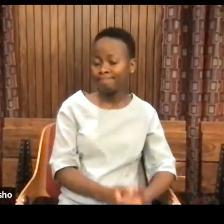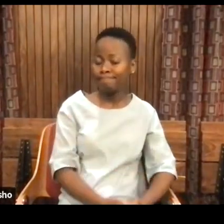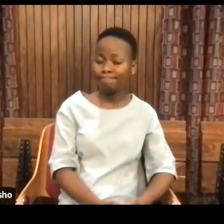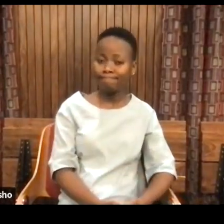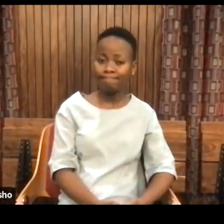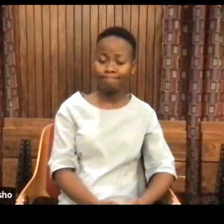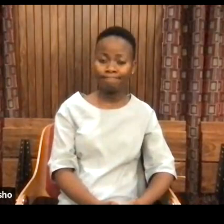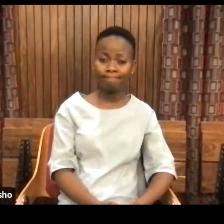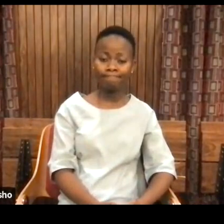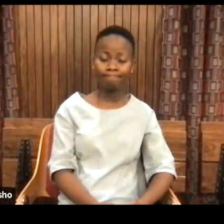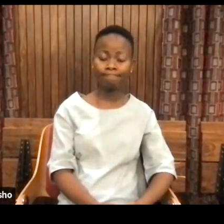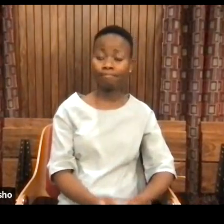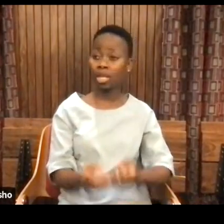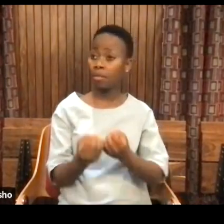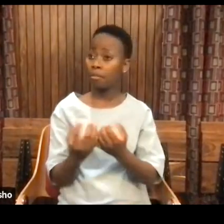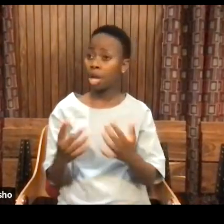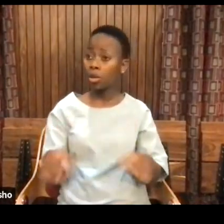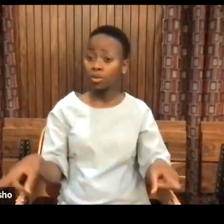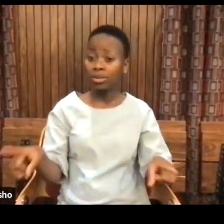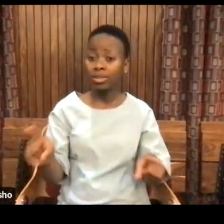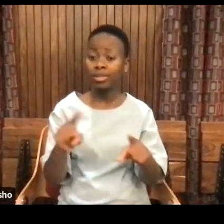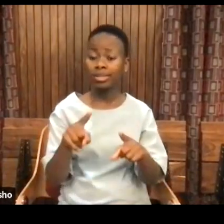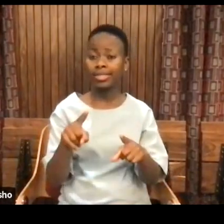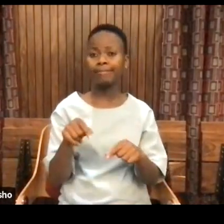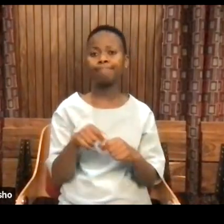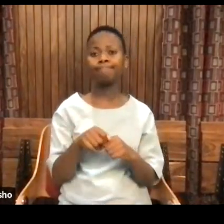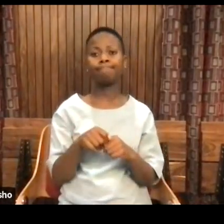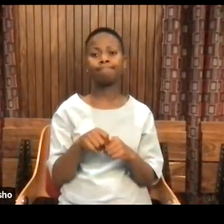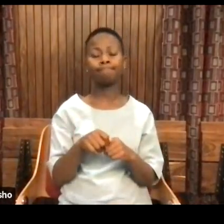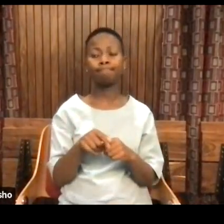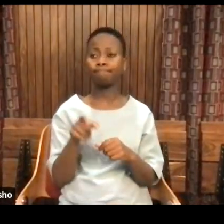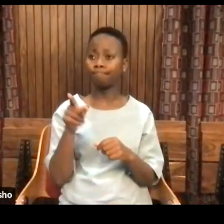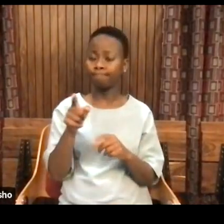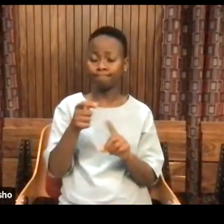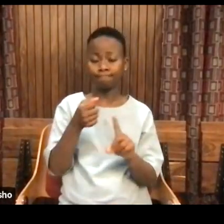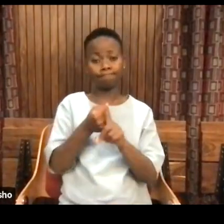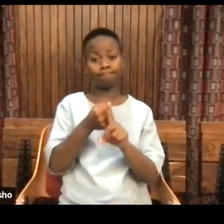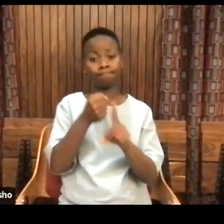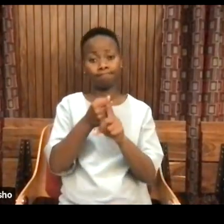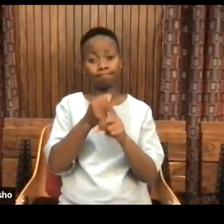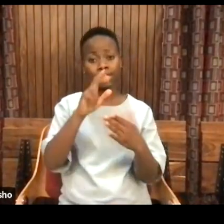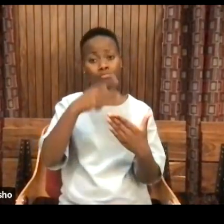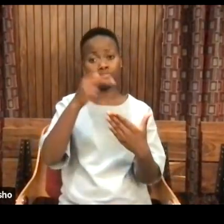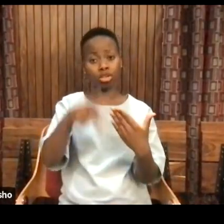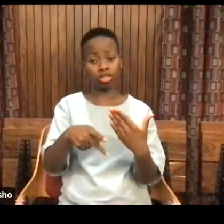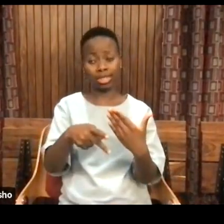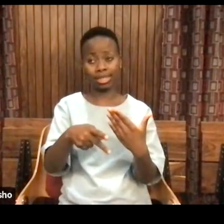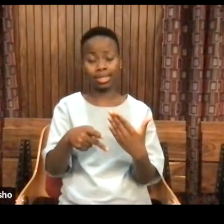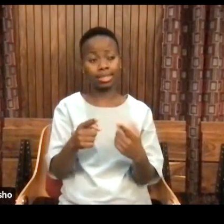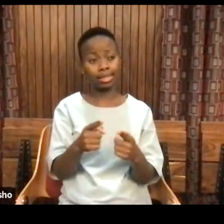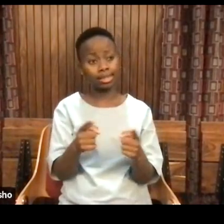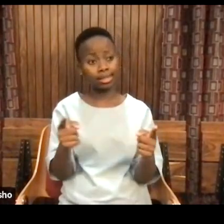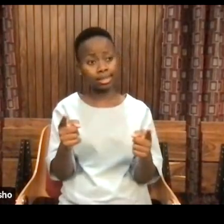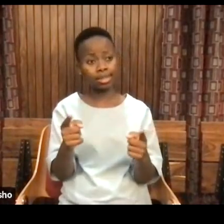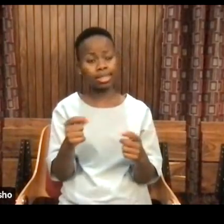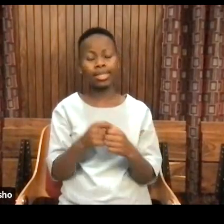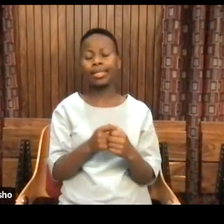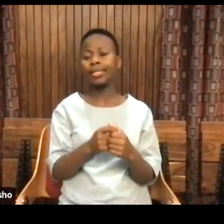Well, many of us, when we're involved in liberatory emancipation projects, we unfortunately